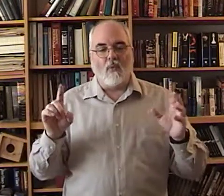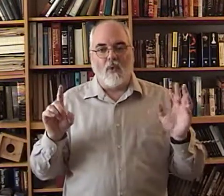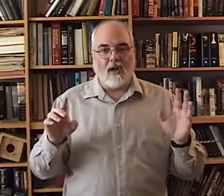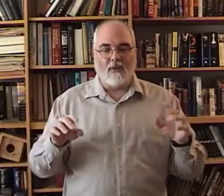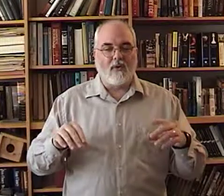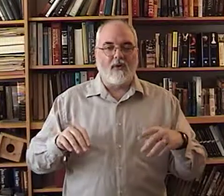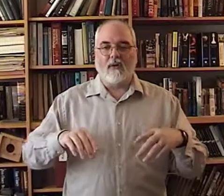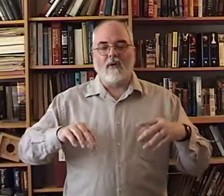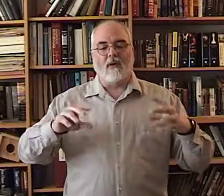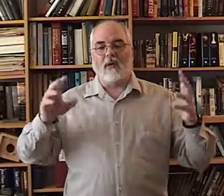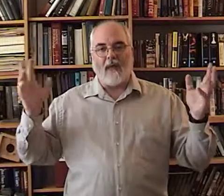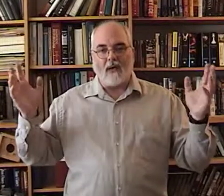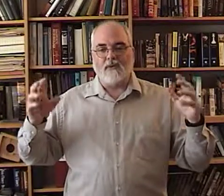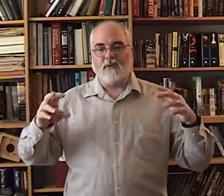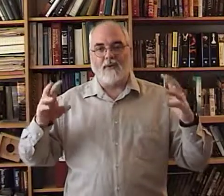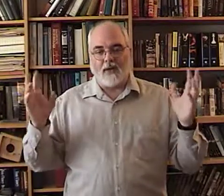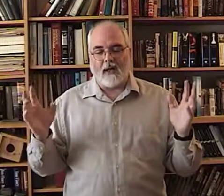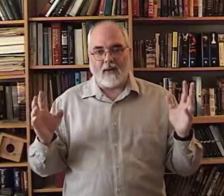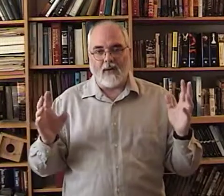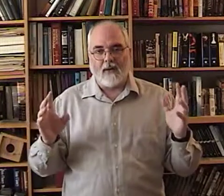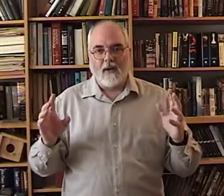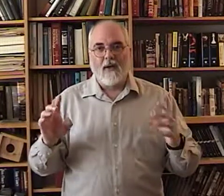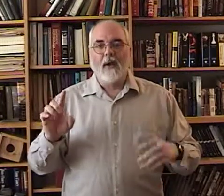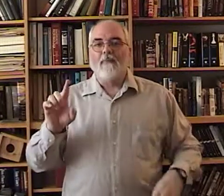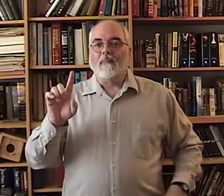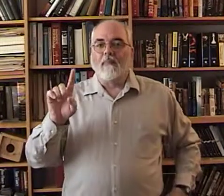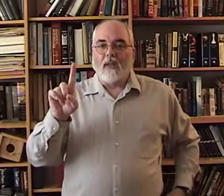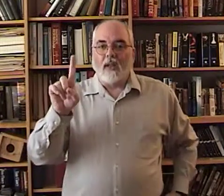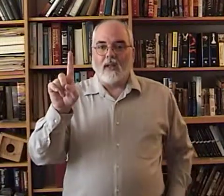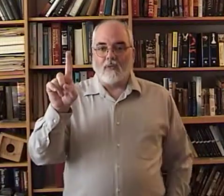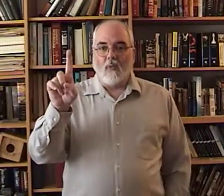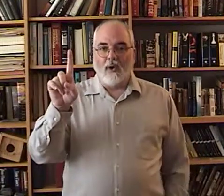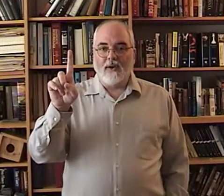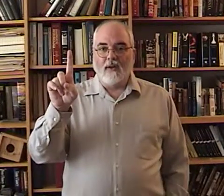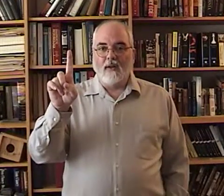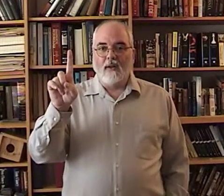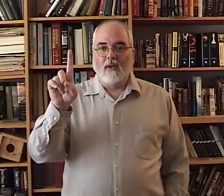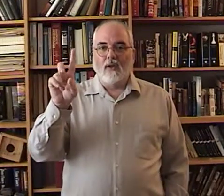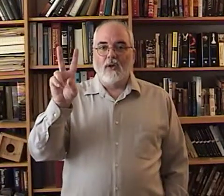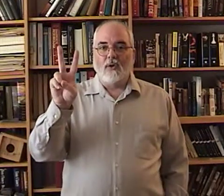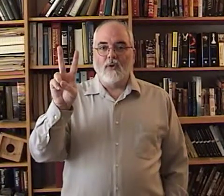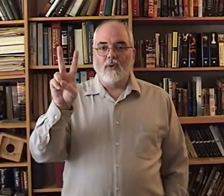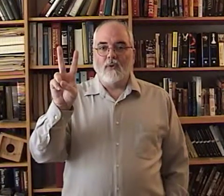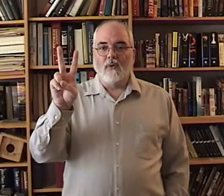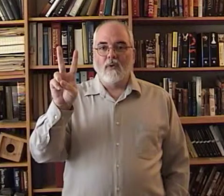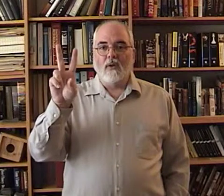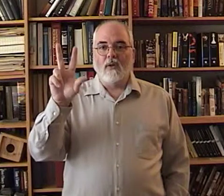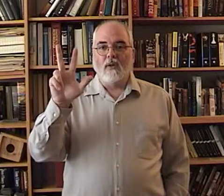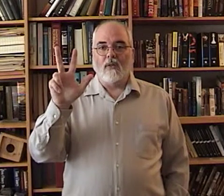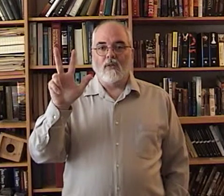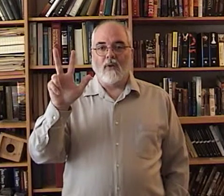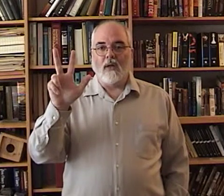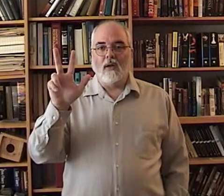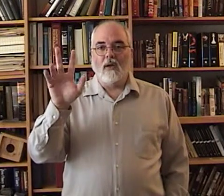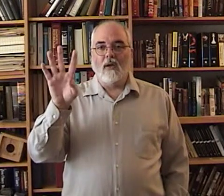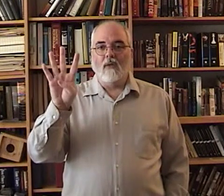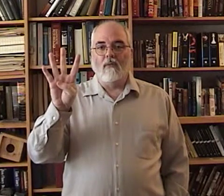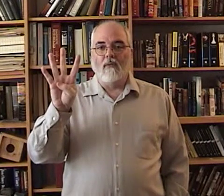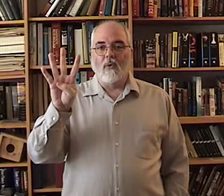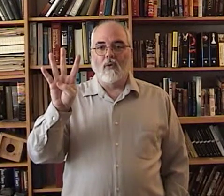100 or a thousand or anything like that one two three four